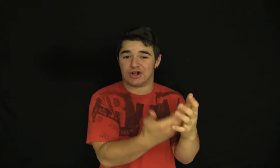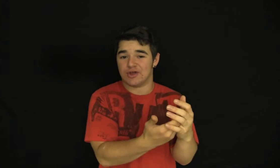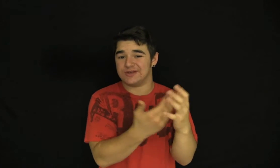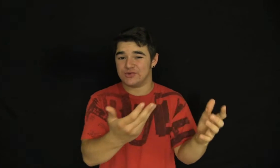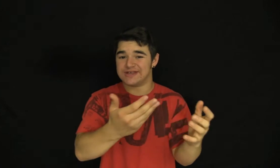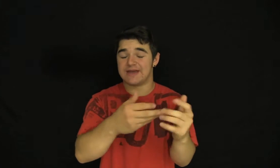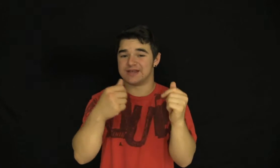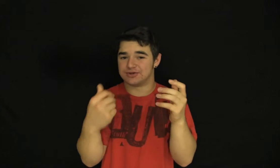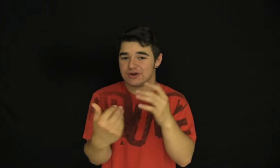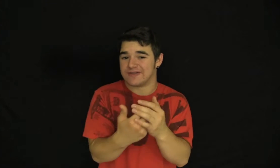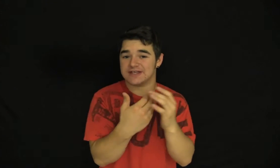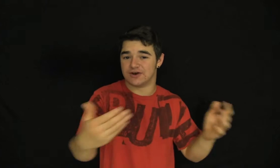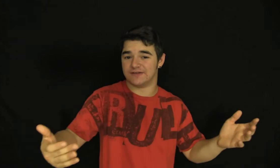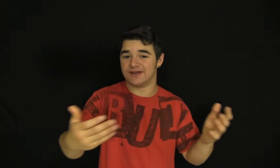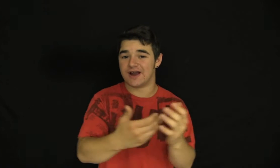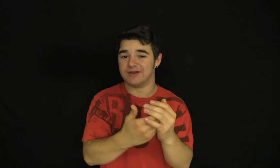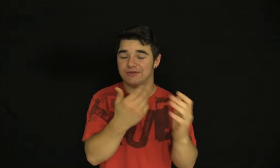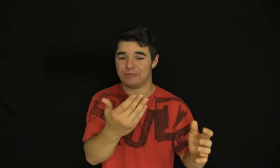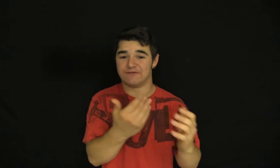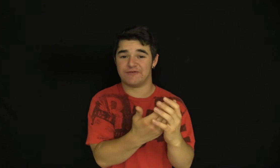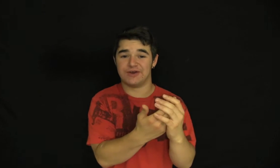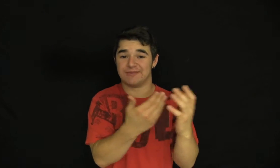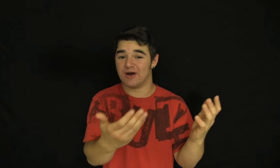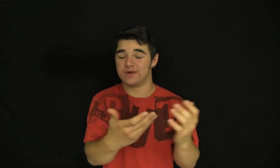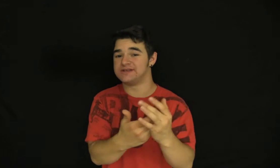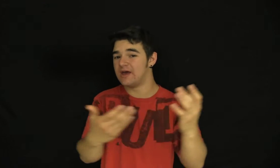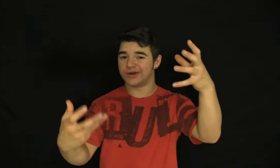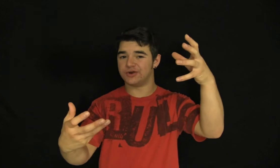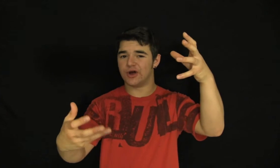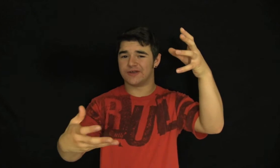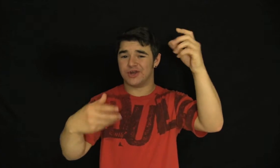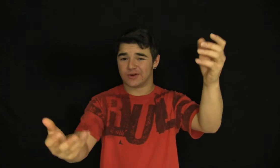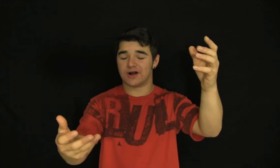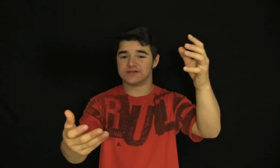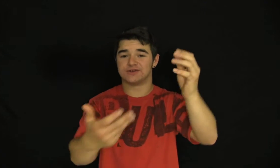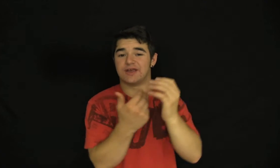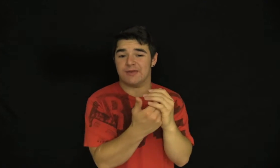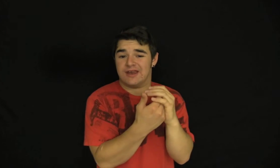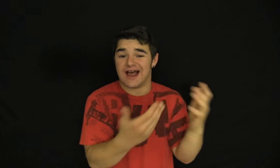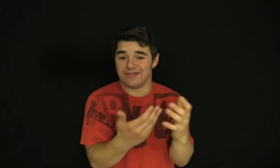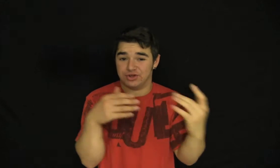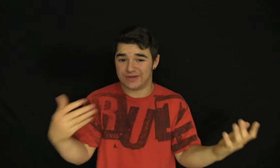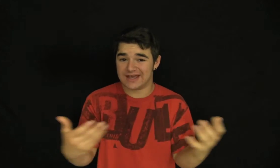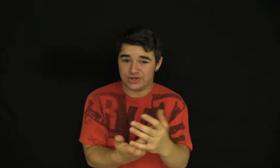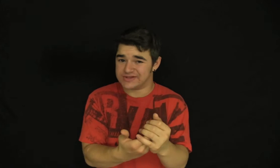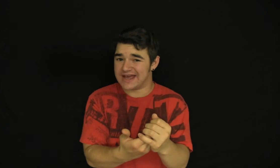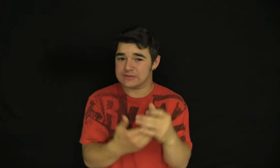include used games, and I'm sure that that's hurting the economy a little bit for video game companies, but I do know that newer consoles are going to not let you get used games,